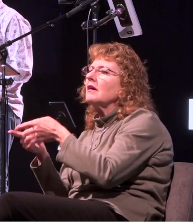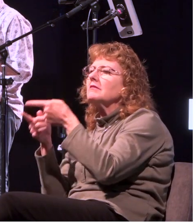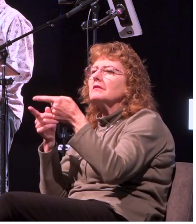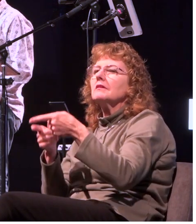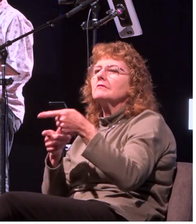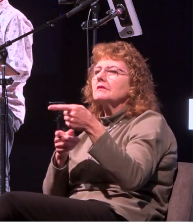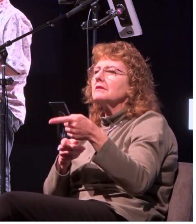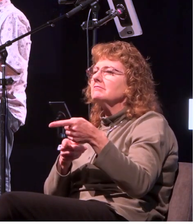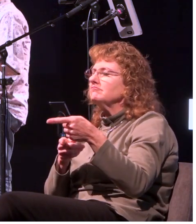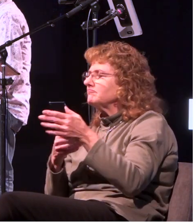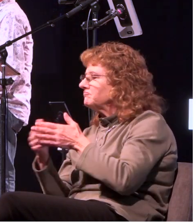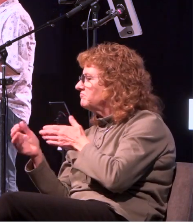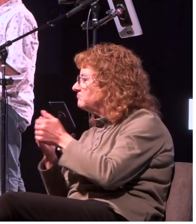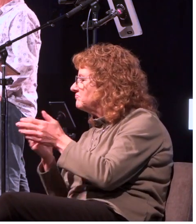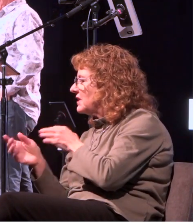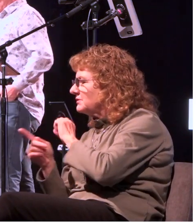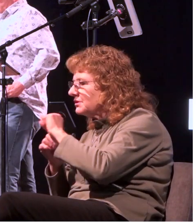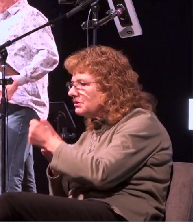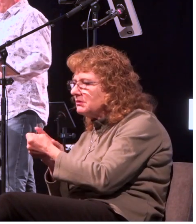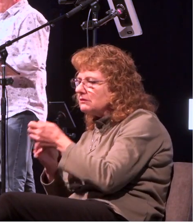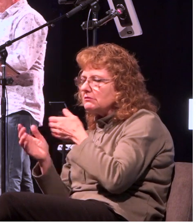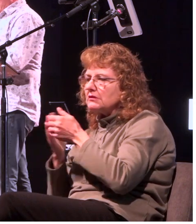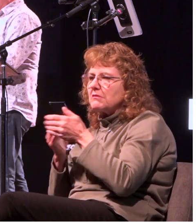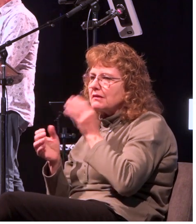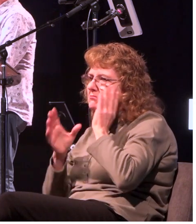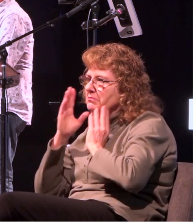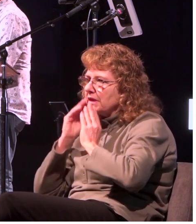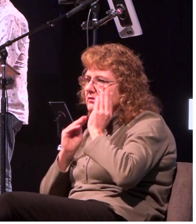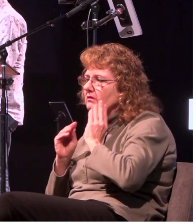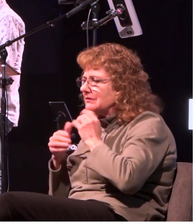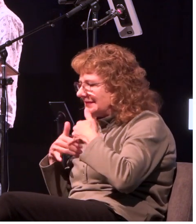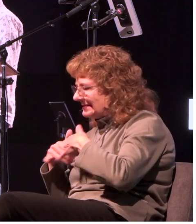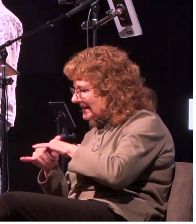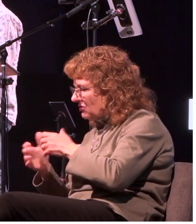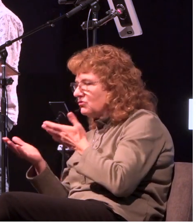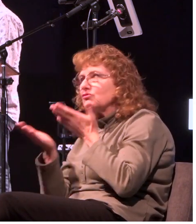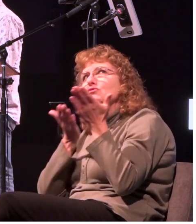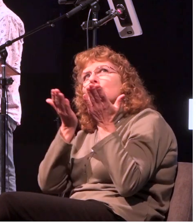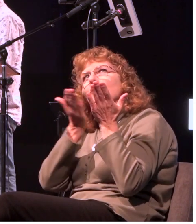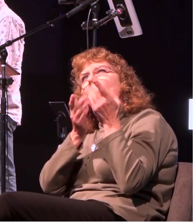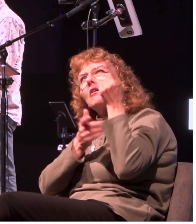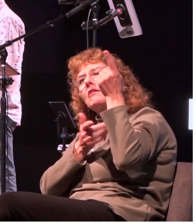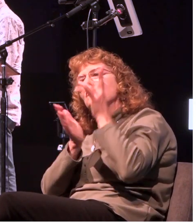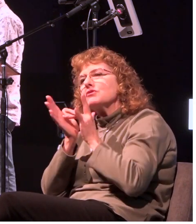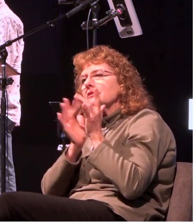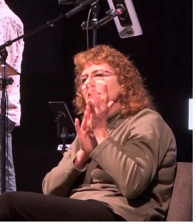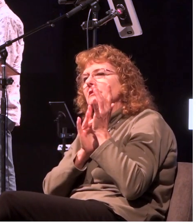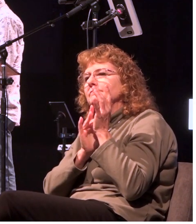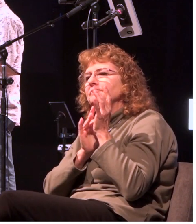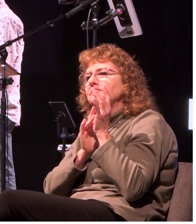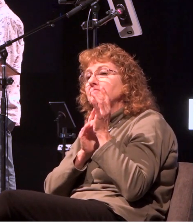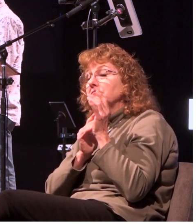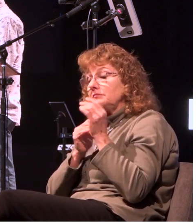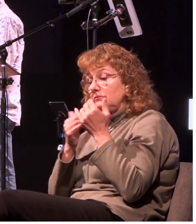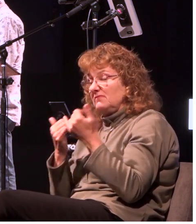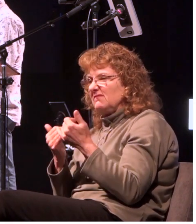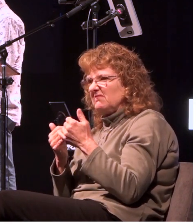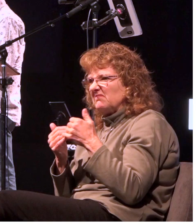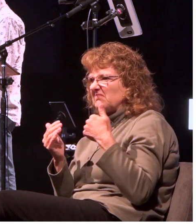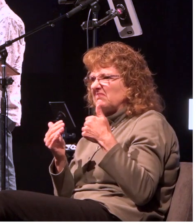in the moment now we're gonna wrap this up but but let's let's look at these first 10 verses in in acts 28